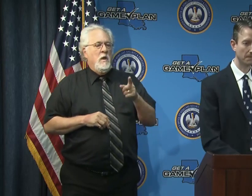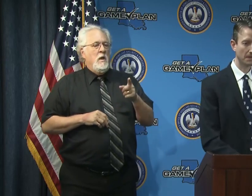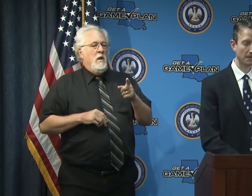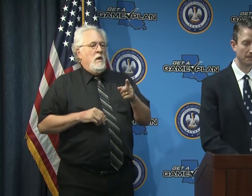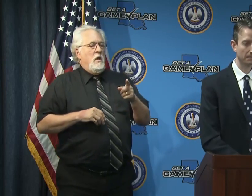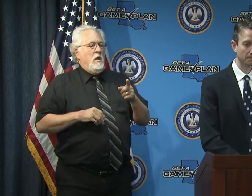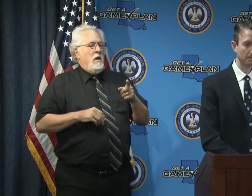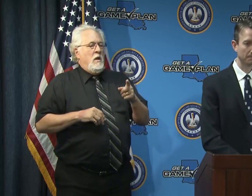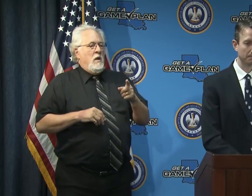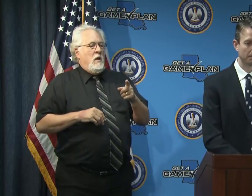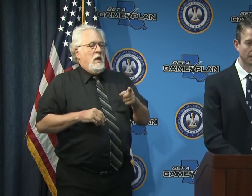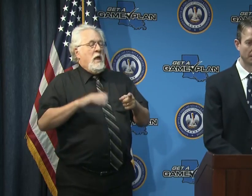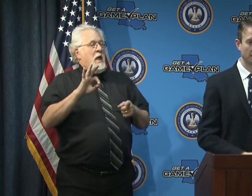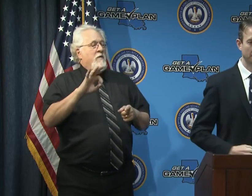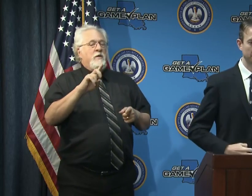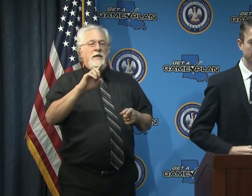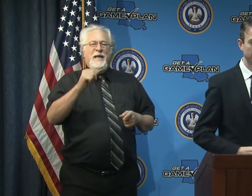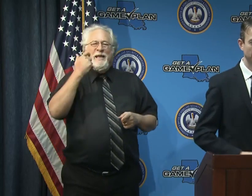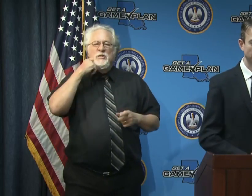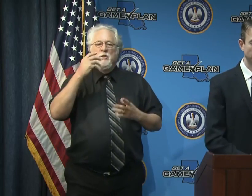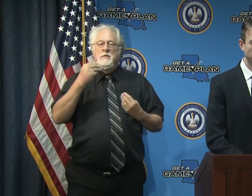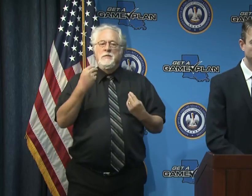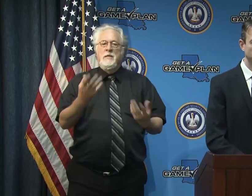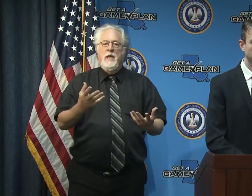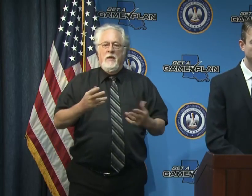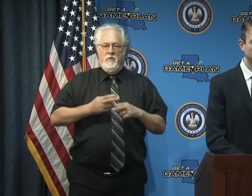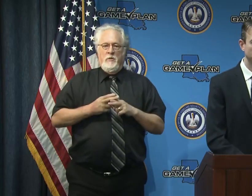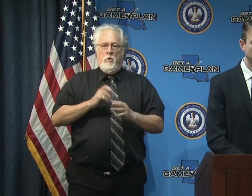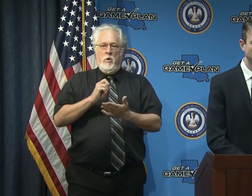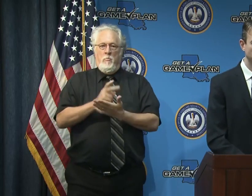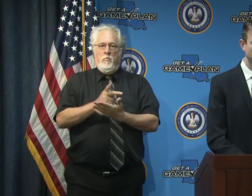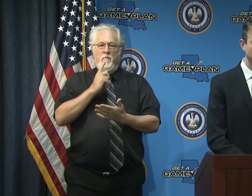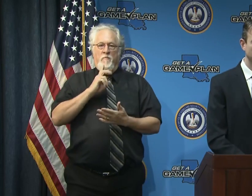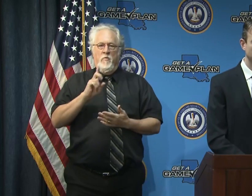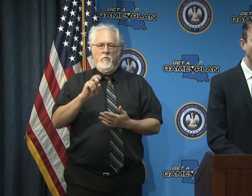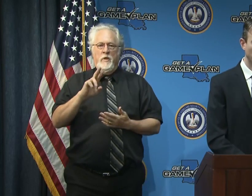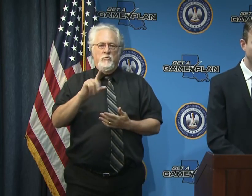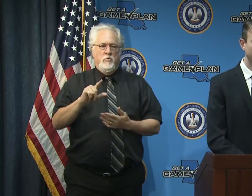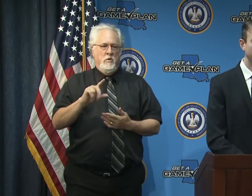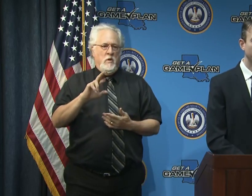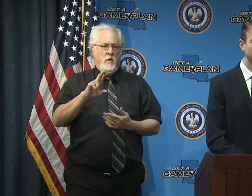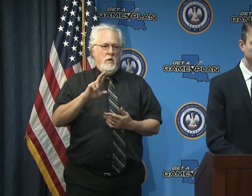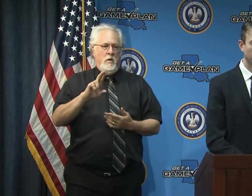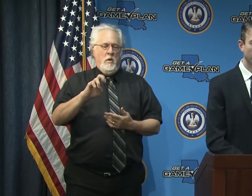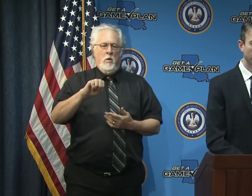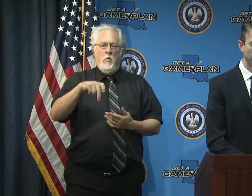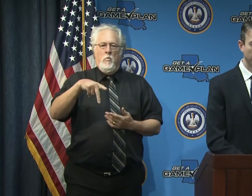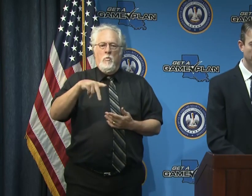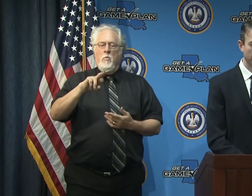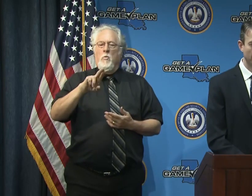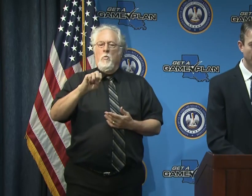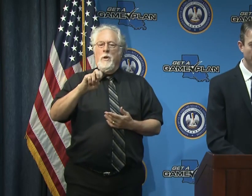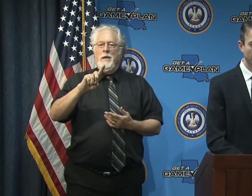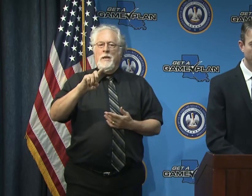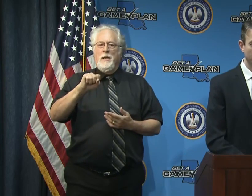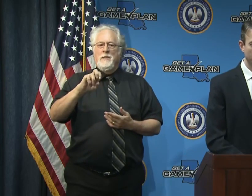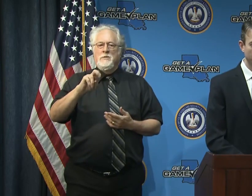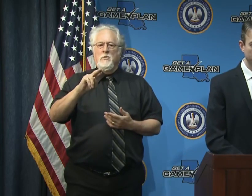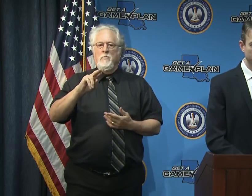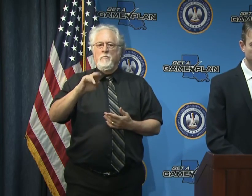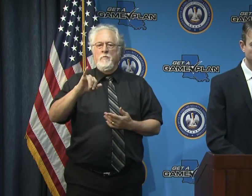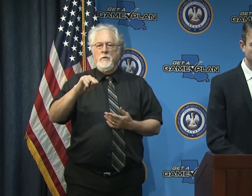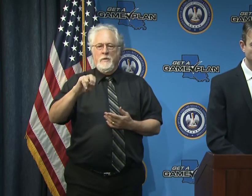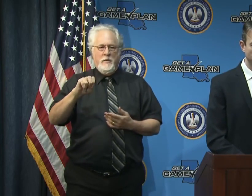um the fda just gave um temporary approval for the drug i can't pronounce it remdesivir yes thank you um for treatment